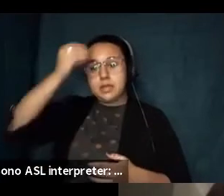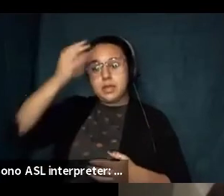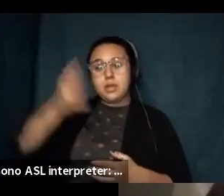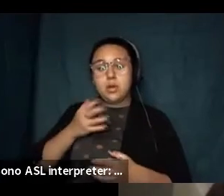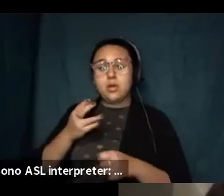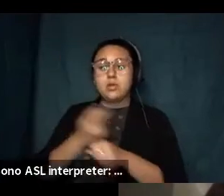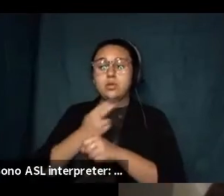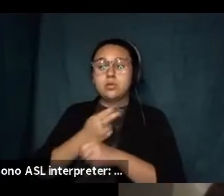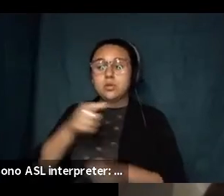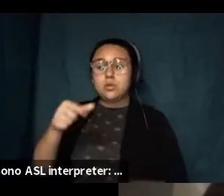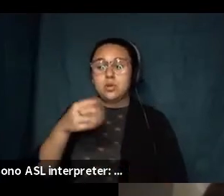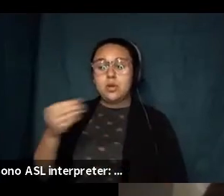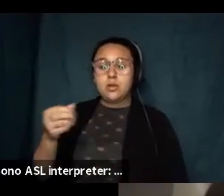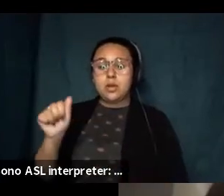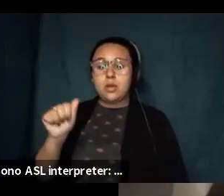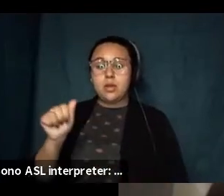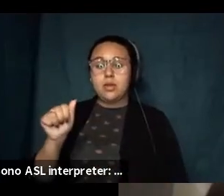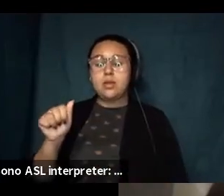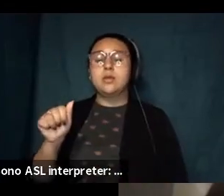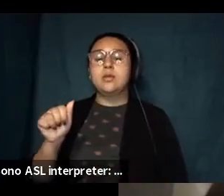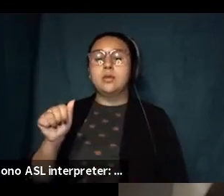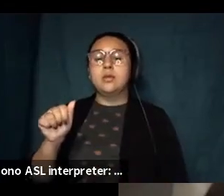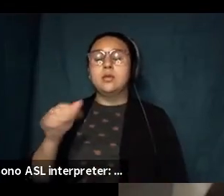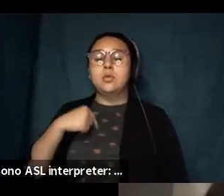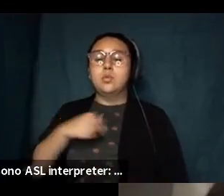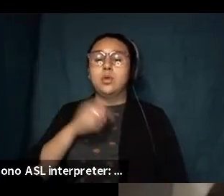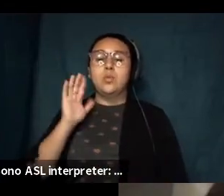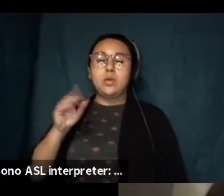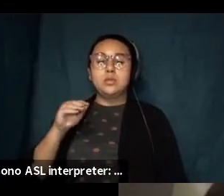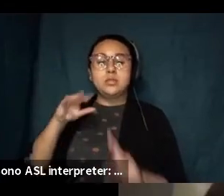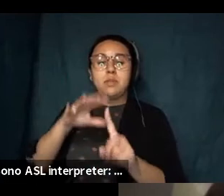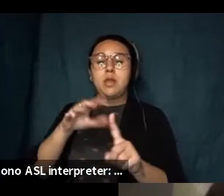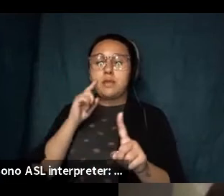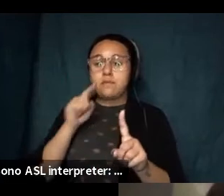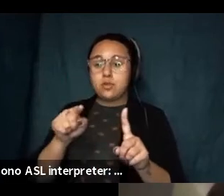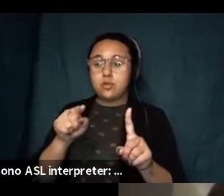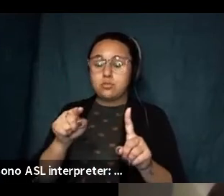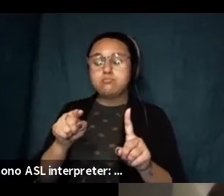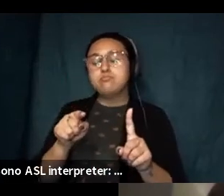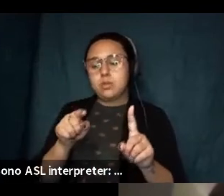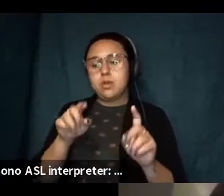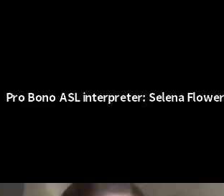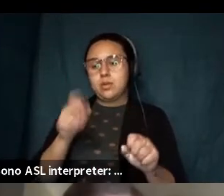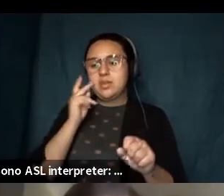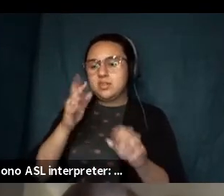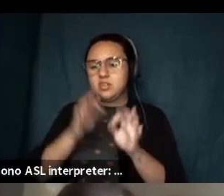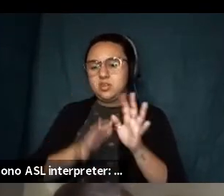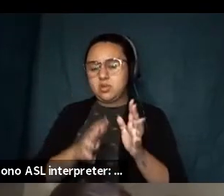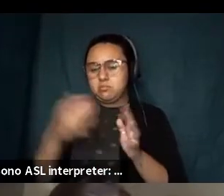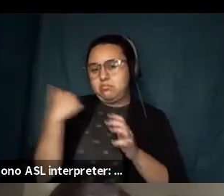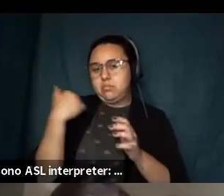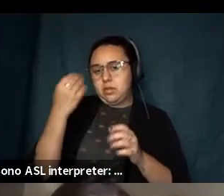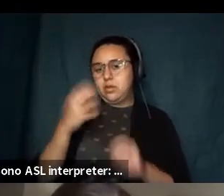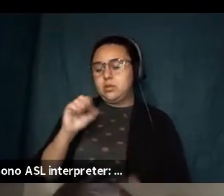the q a function so that we can spotlight them for you so that you are able to see them okay uh